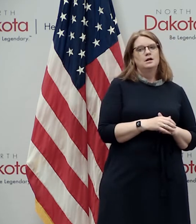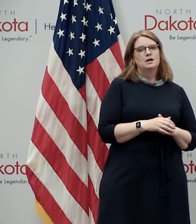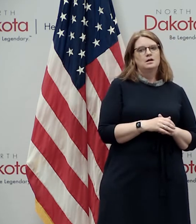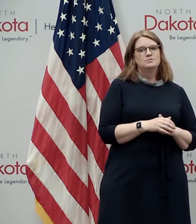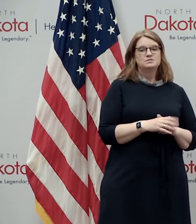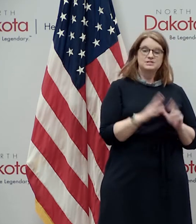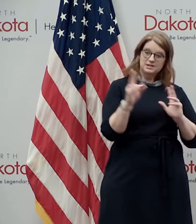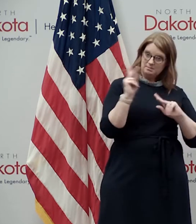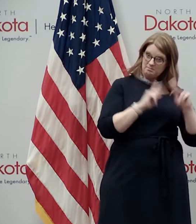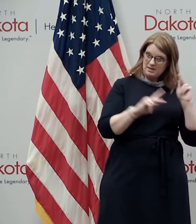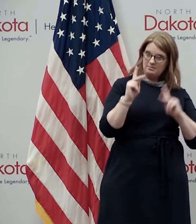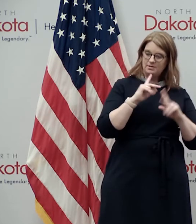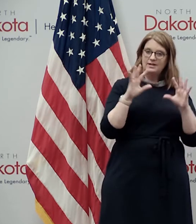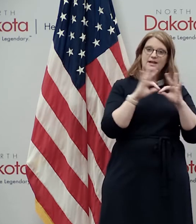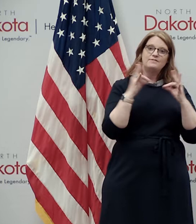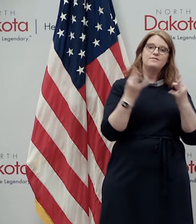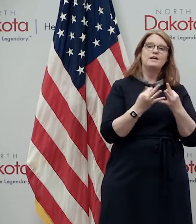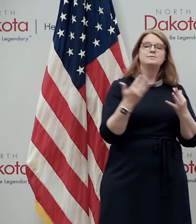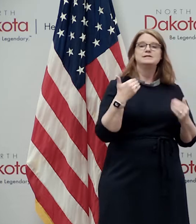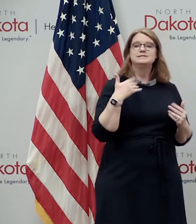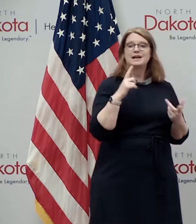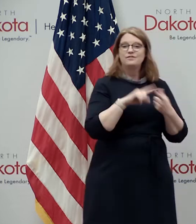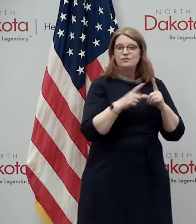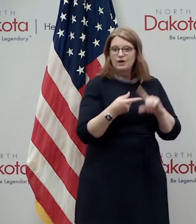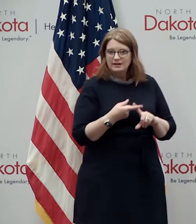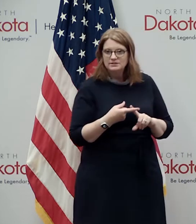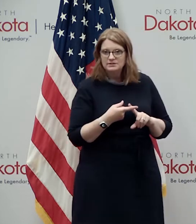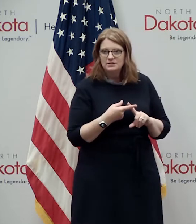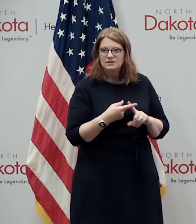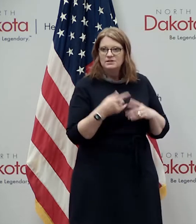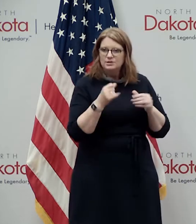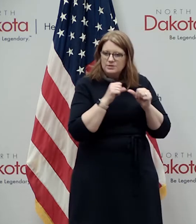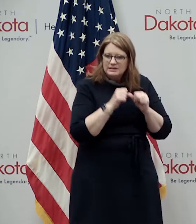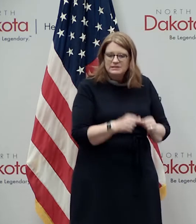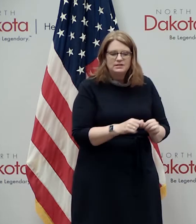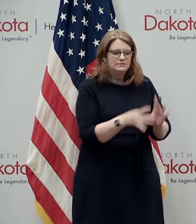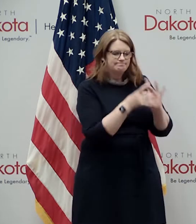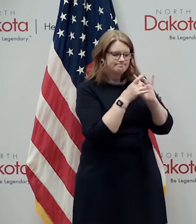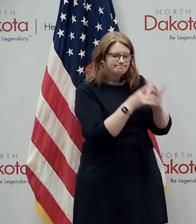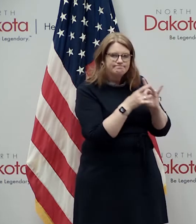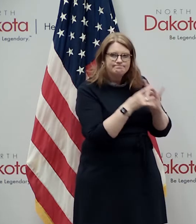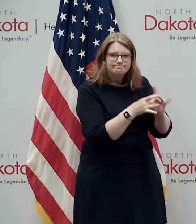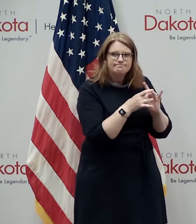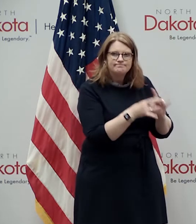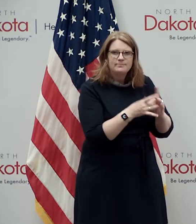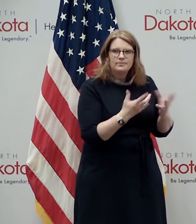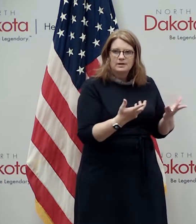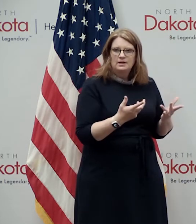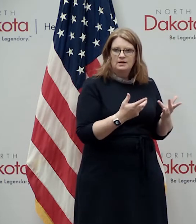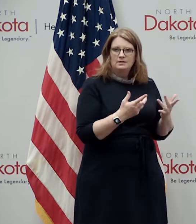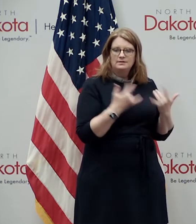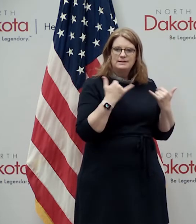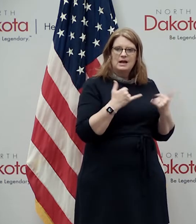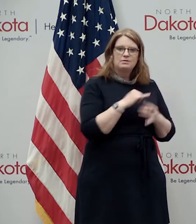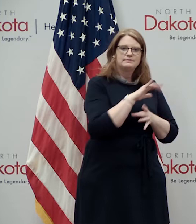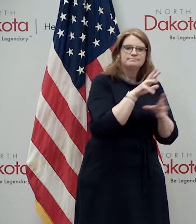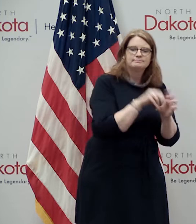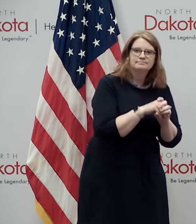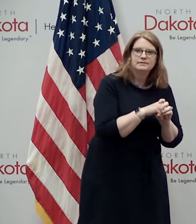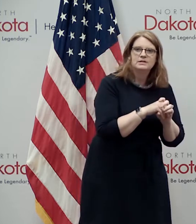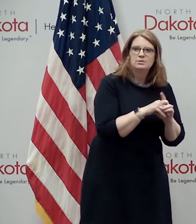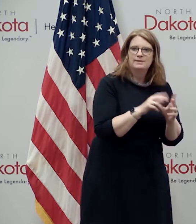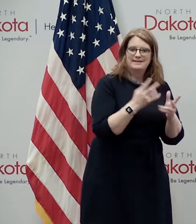residents and the family members and friends who stayed in connection with their families electronically during this time and who are re-engaging them now with